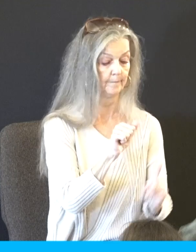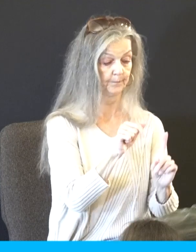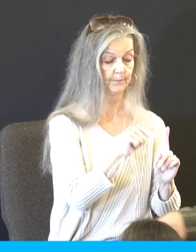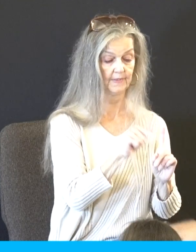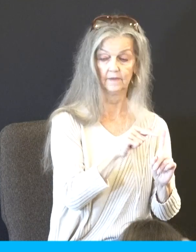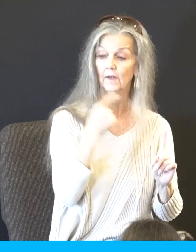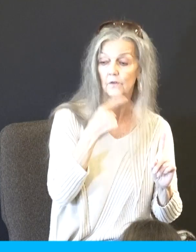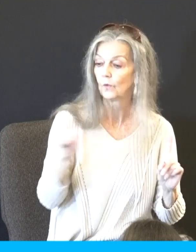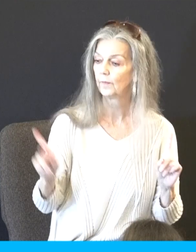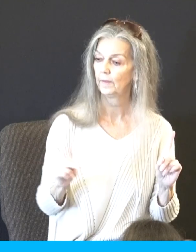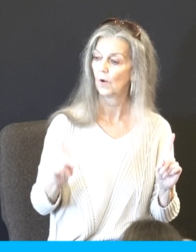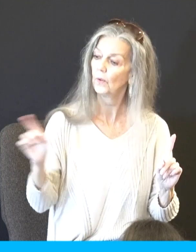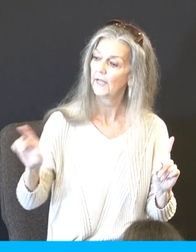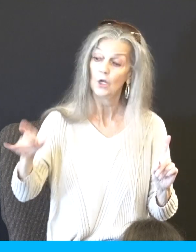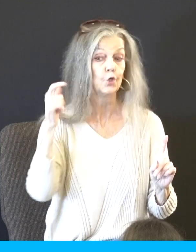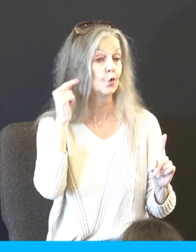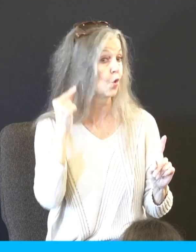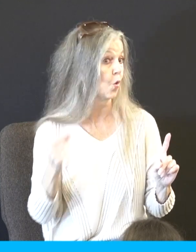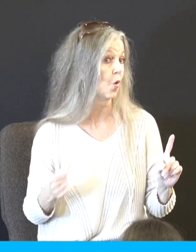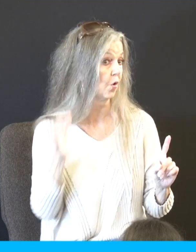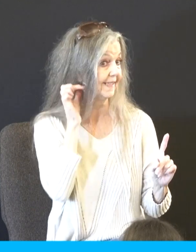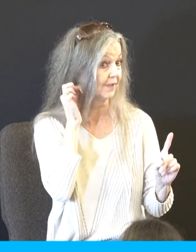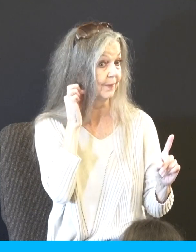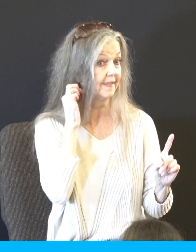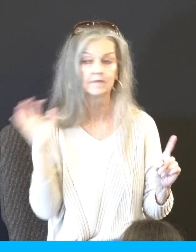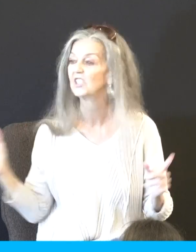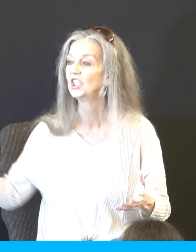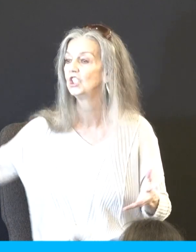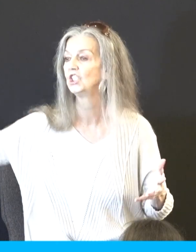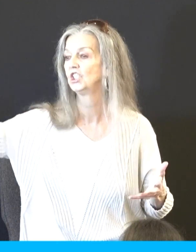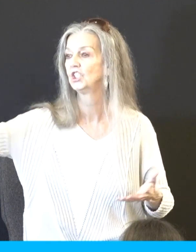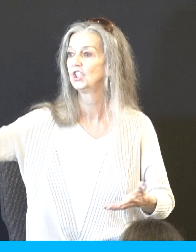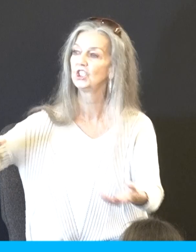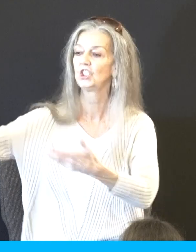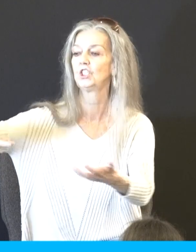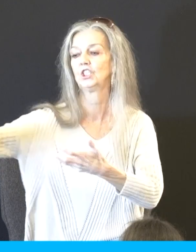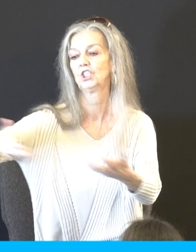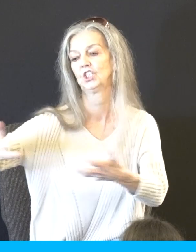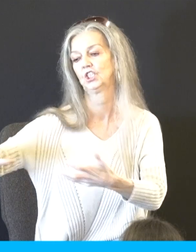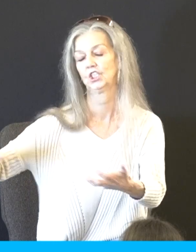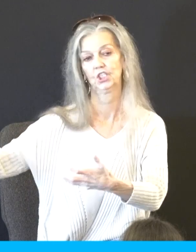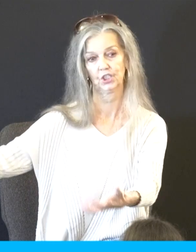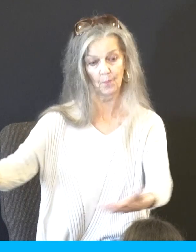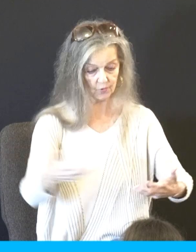people, break off the golden earrings which are in the ears of your wives and your sons and your daughters and bring them unto me.